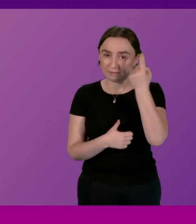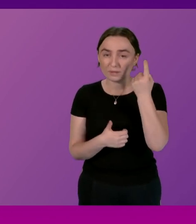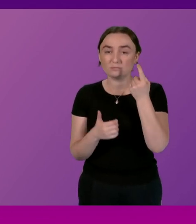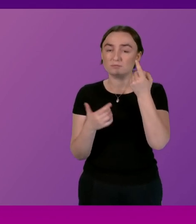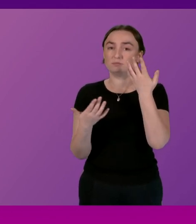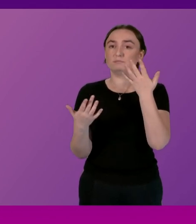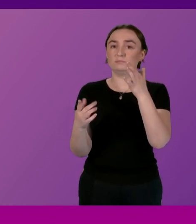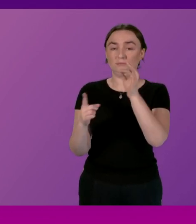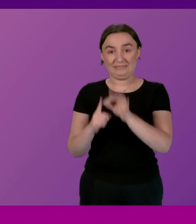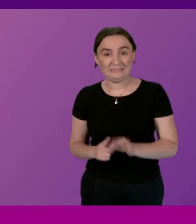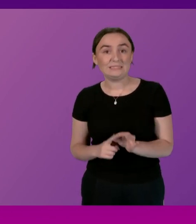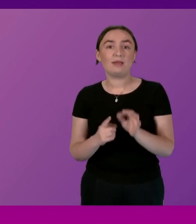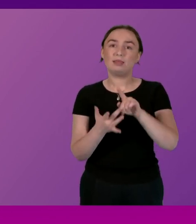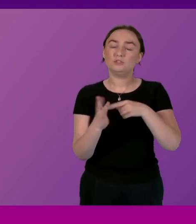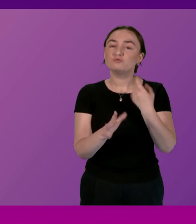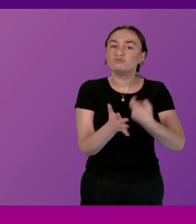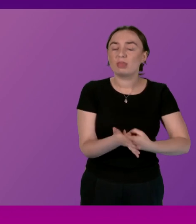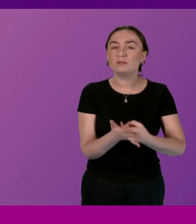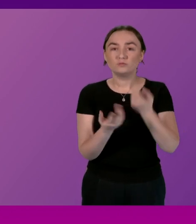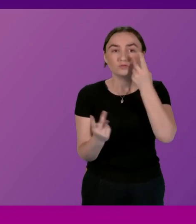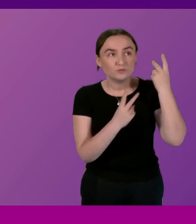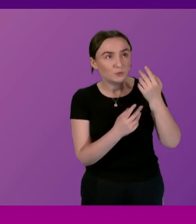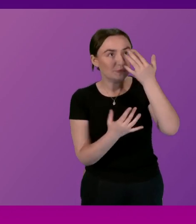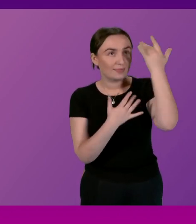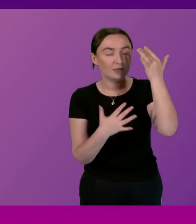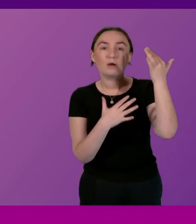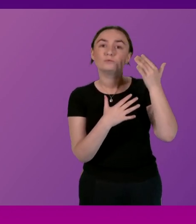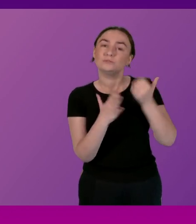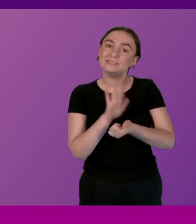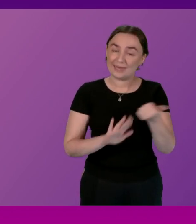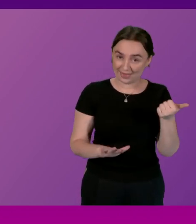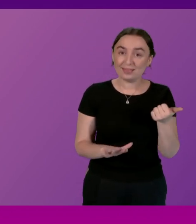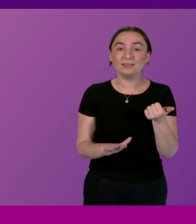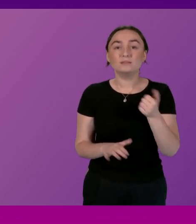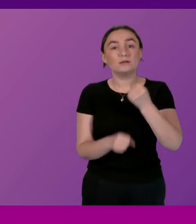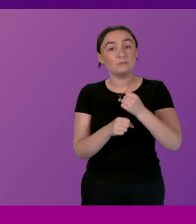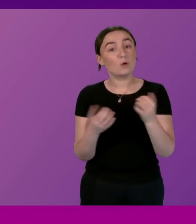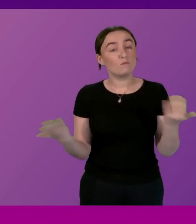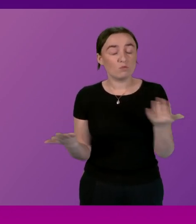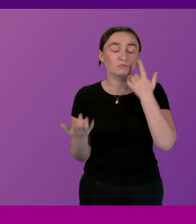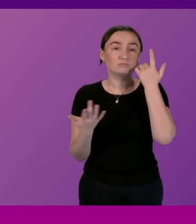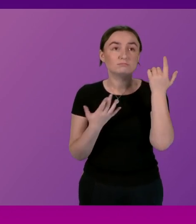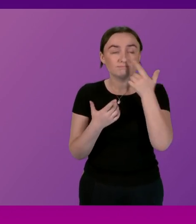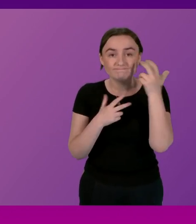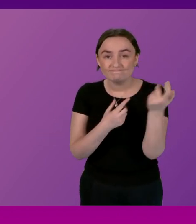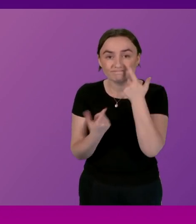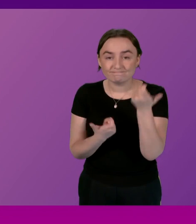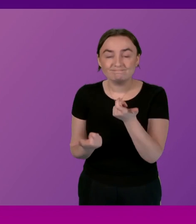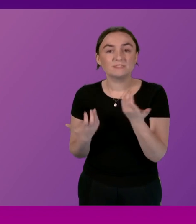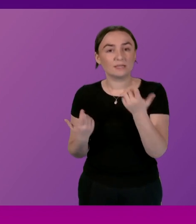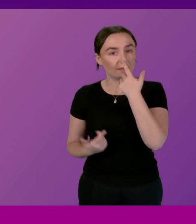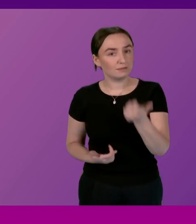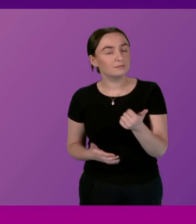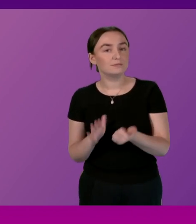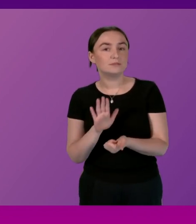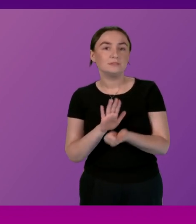detail of James Withers review in relation to skills the government is of course seeking to ensure that we take forward a